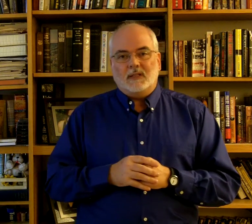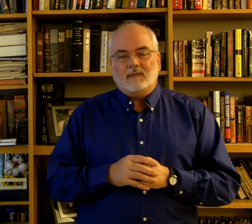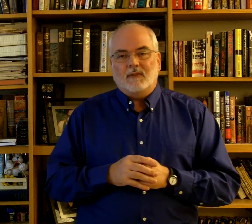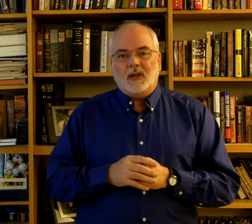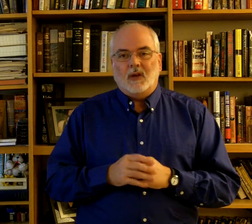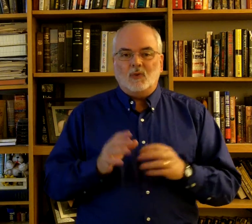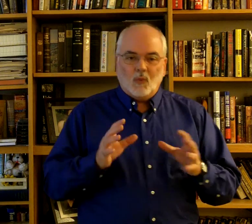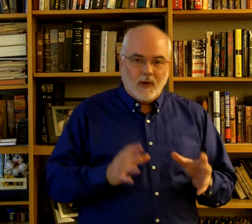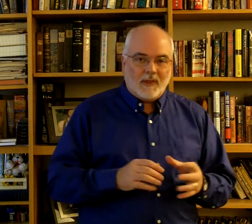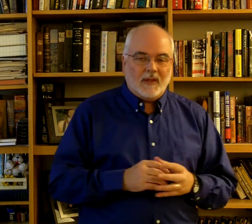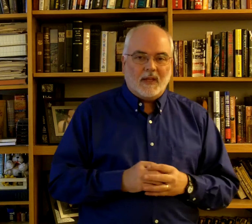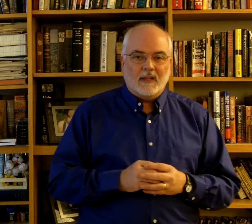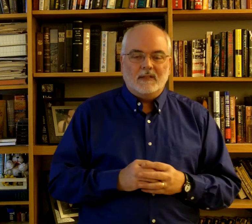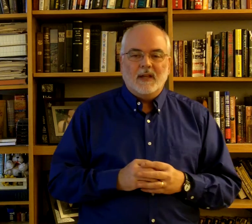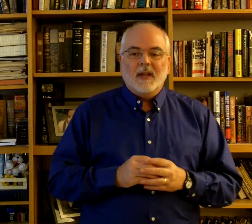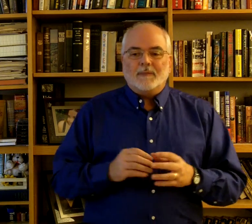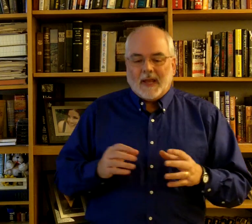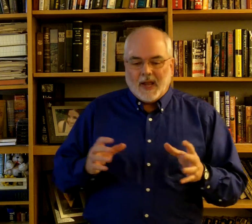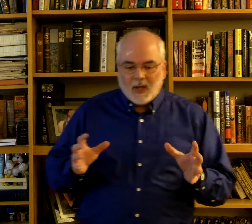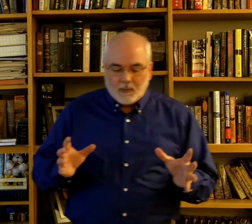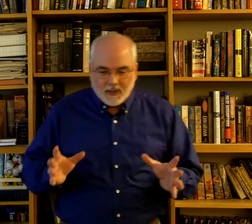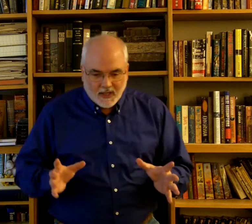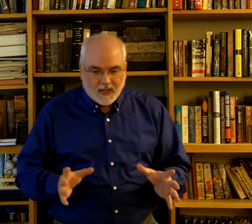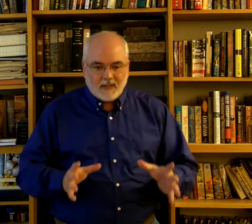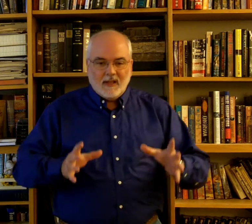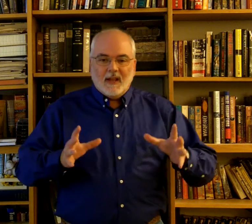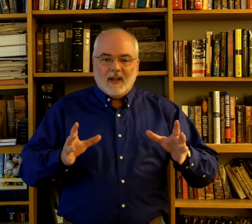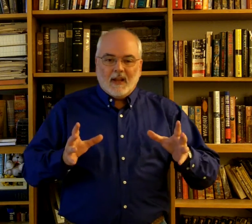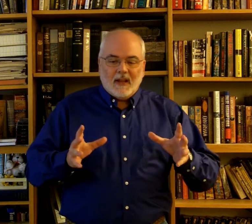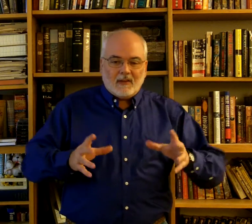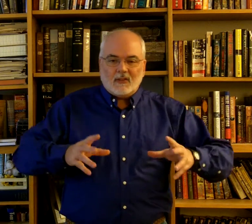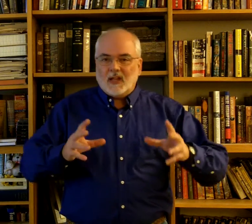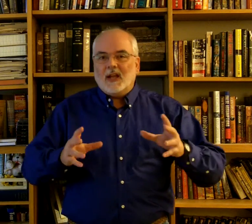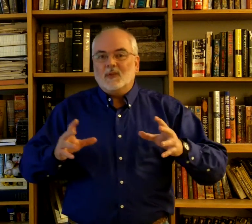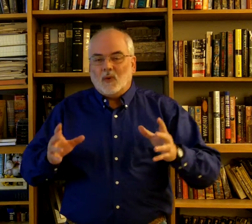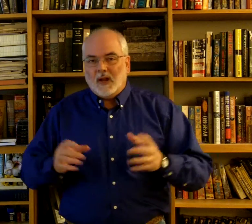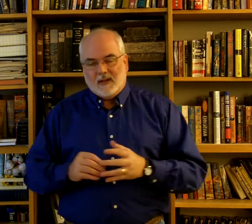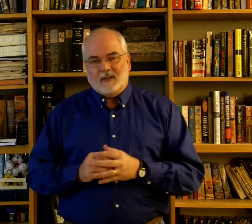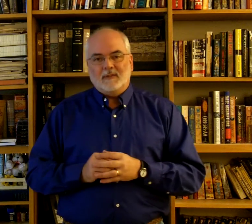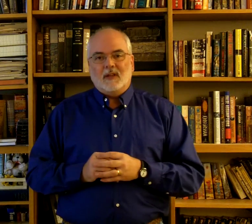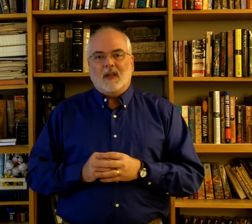videos with the kids and helping the kids get their signs right, okay?